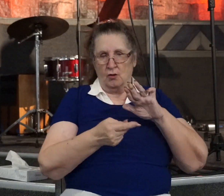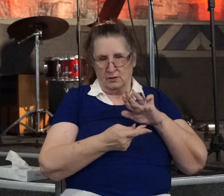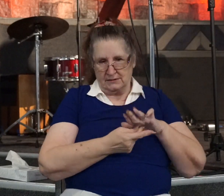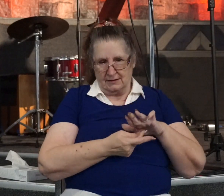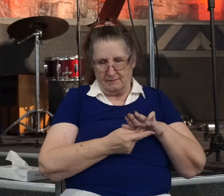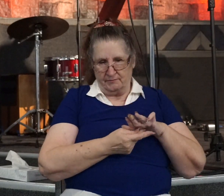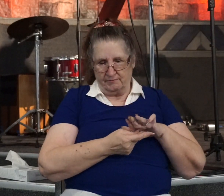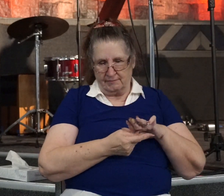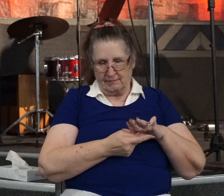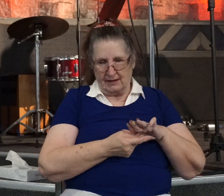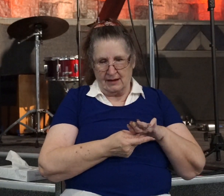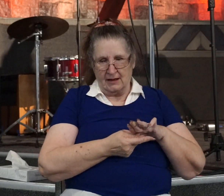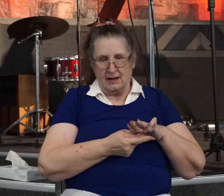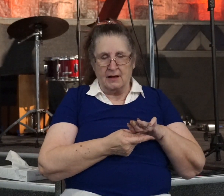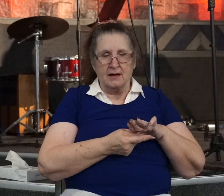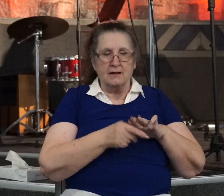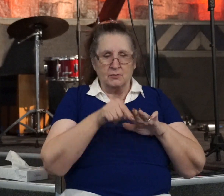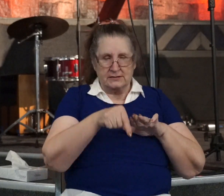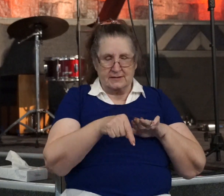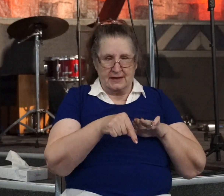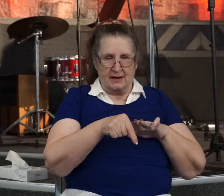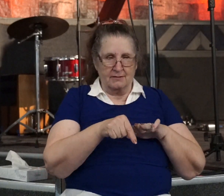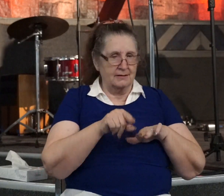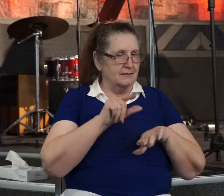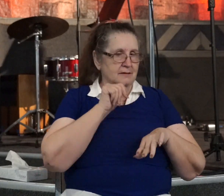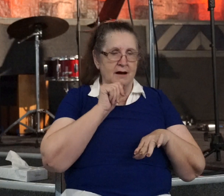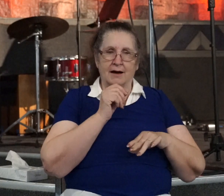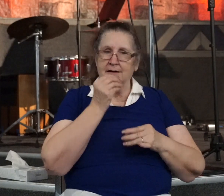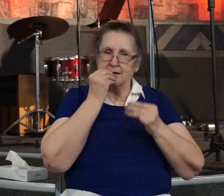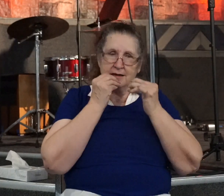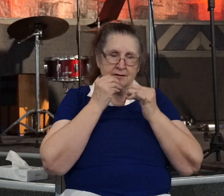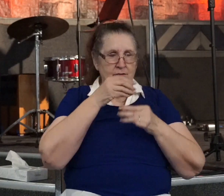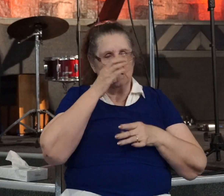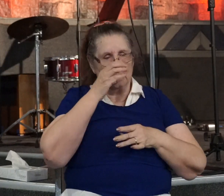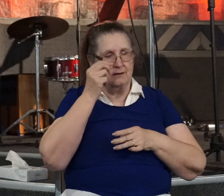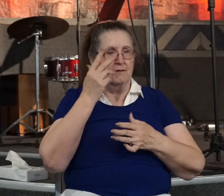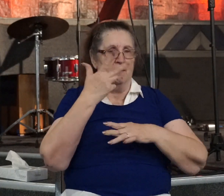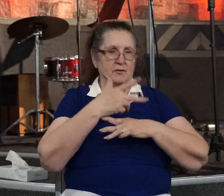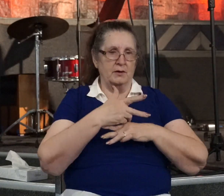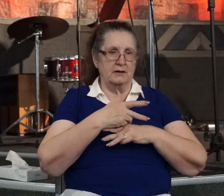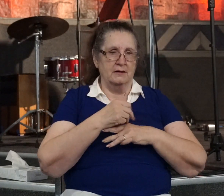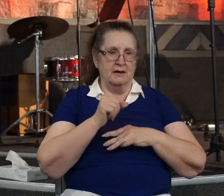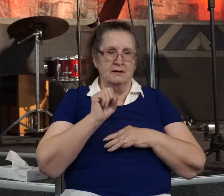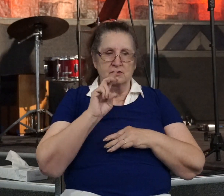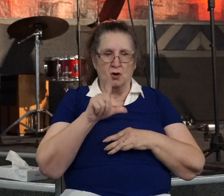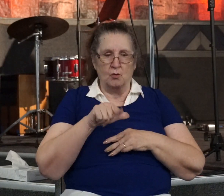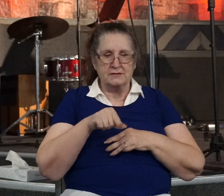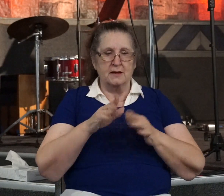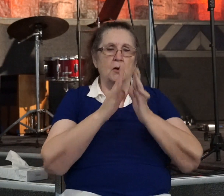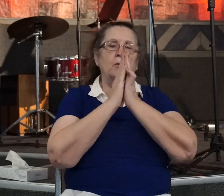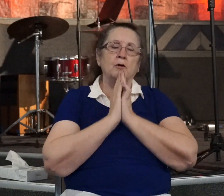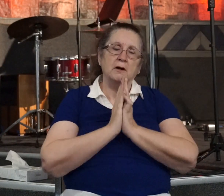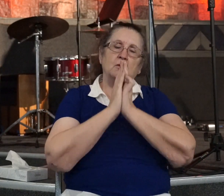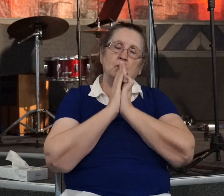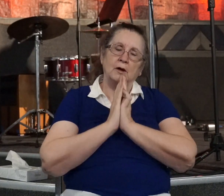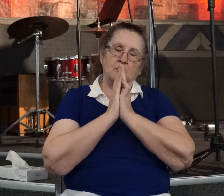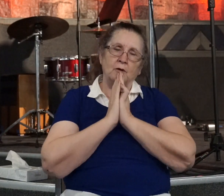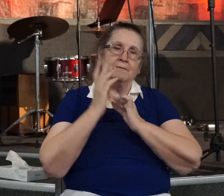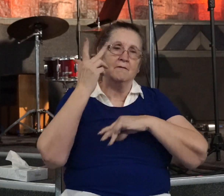hadn't drank in three days. And we see in verse 11 that Jesus says Saul was there praying. And that's really neat